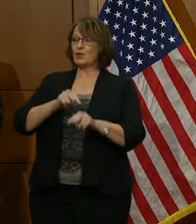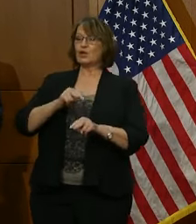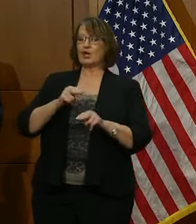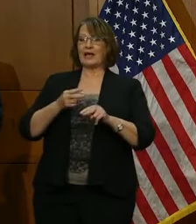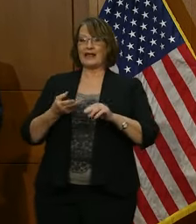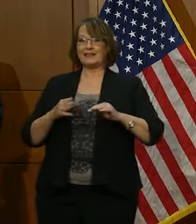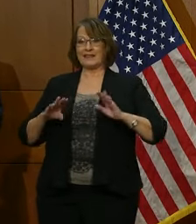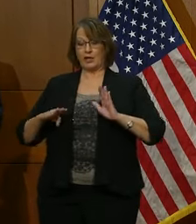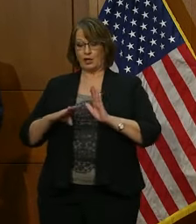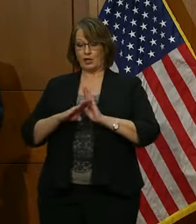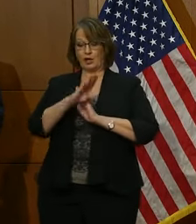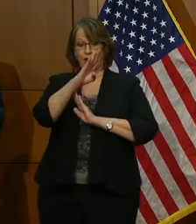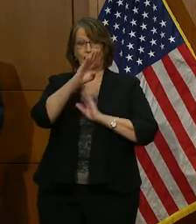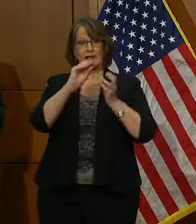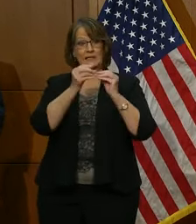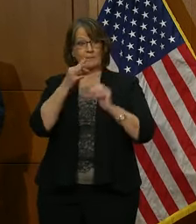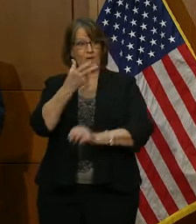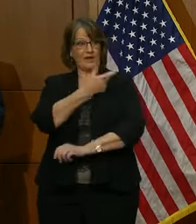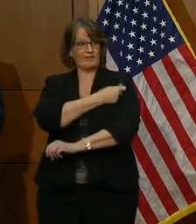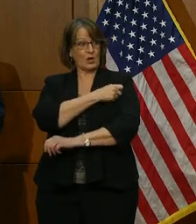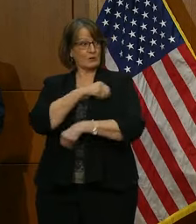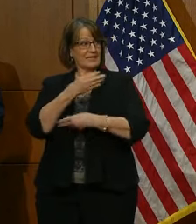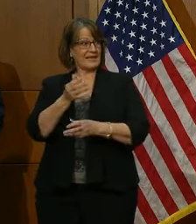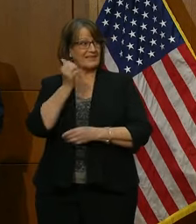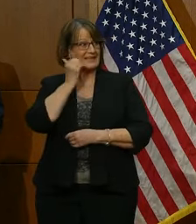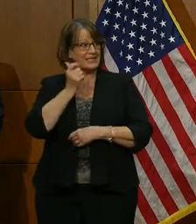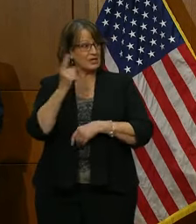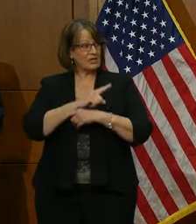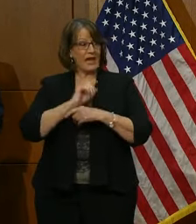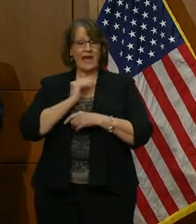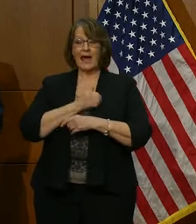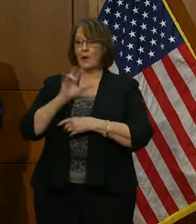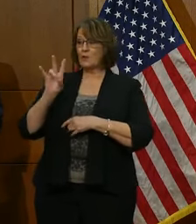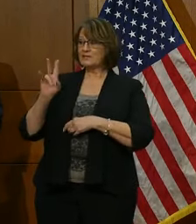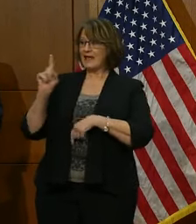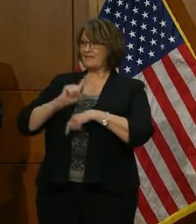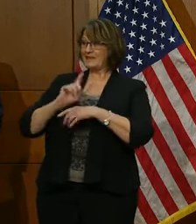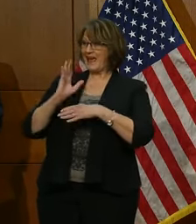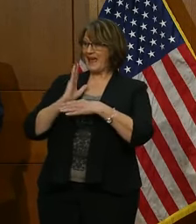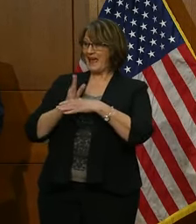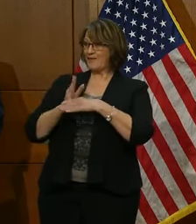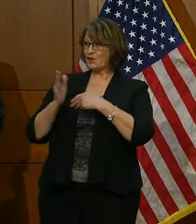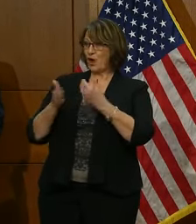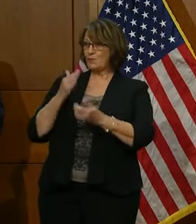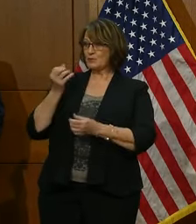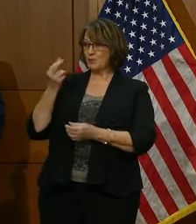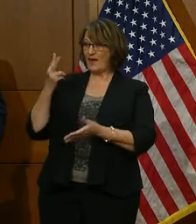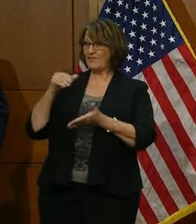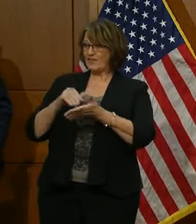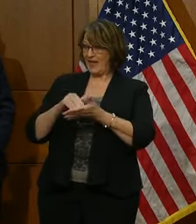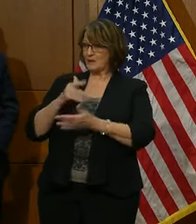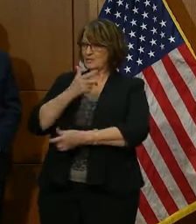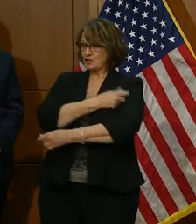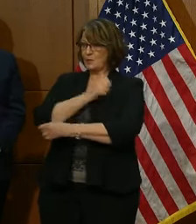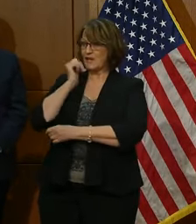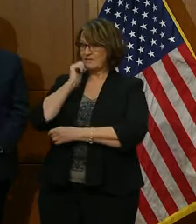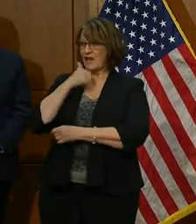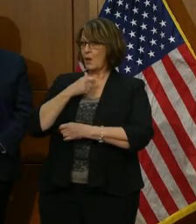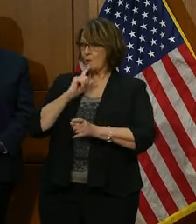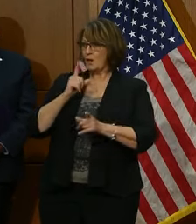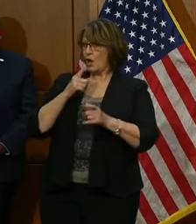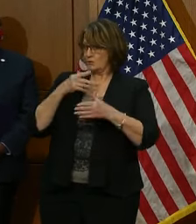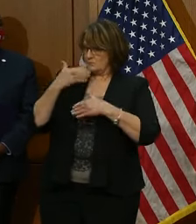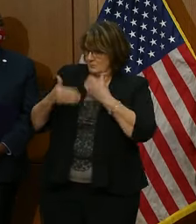number of doses that are given each day, the fact that our seven-day average is almost 12,000 doses a day, we are heading the right direction.